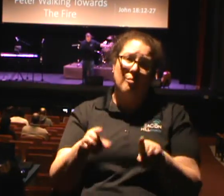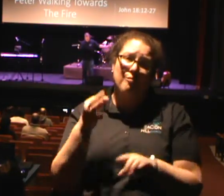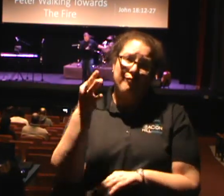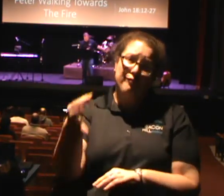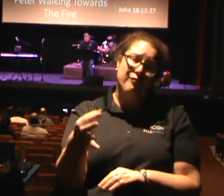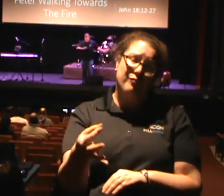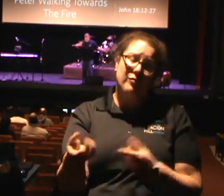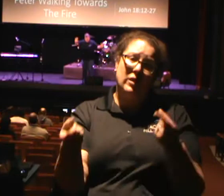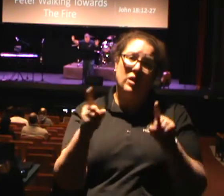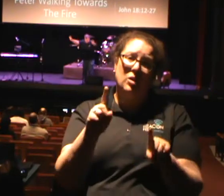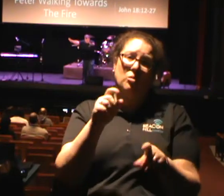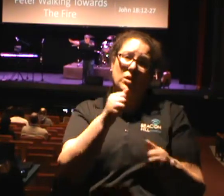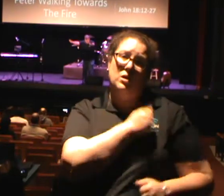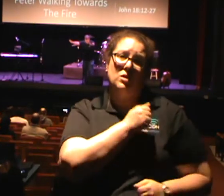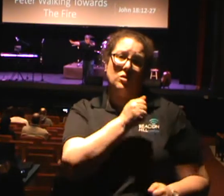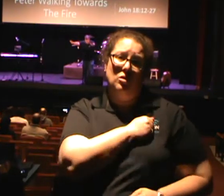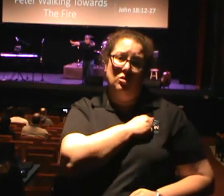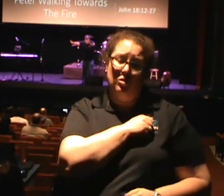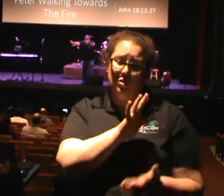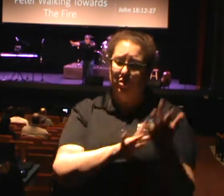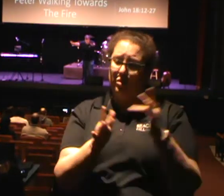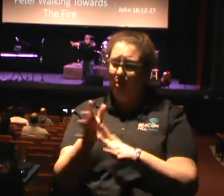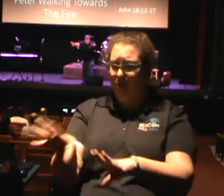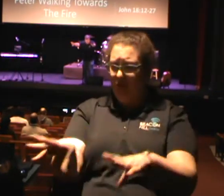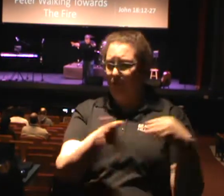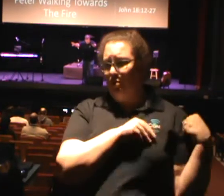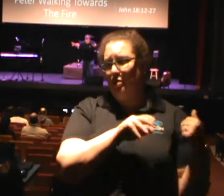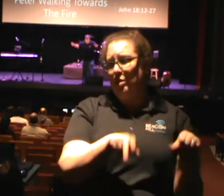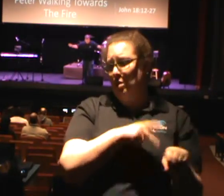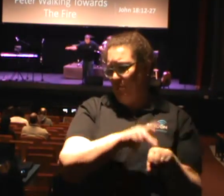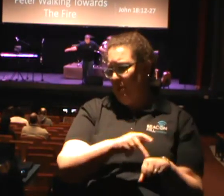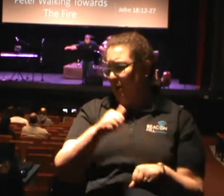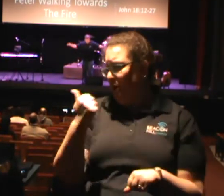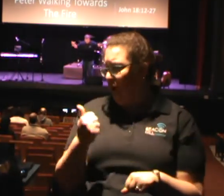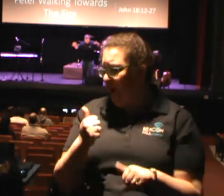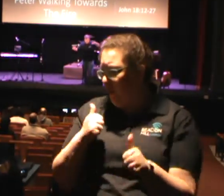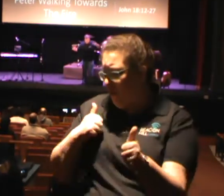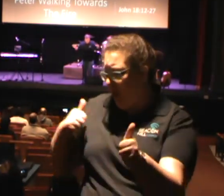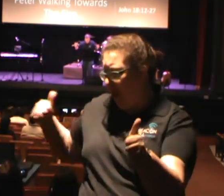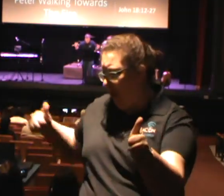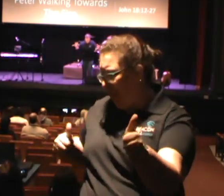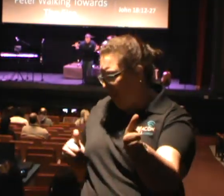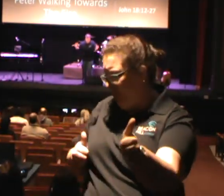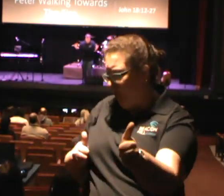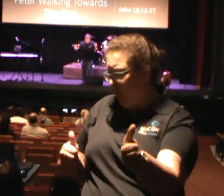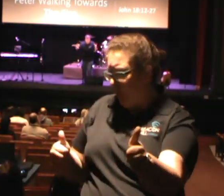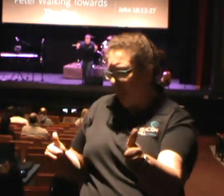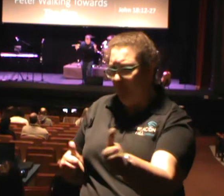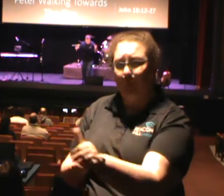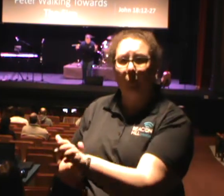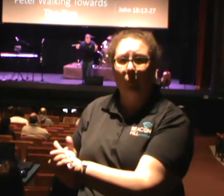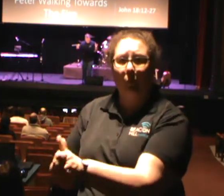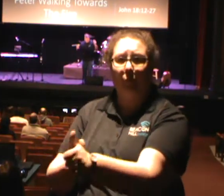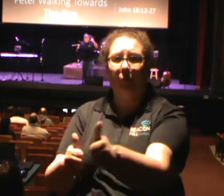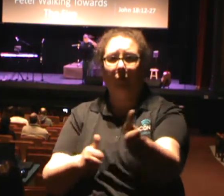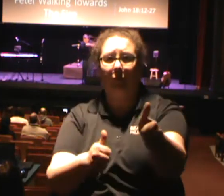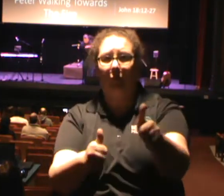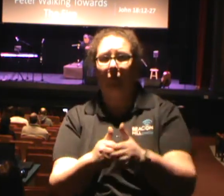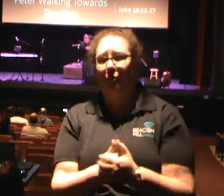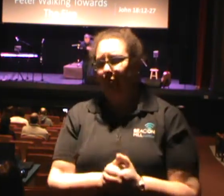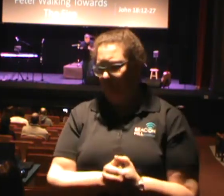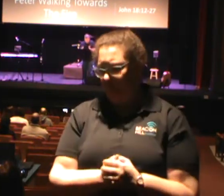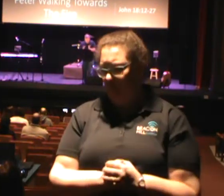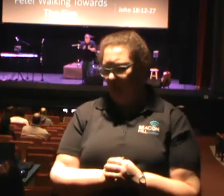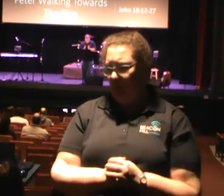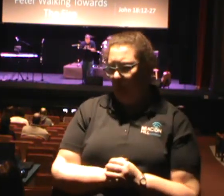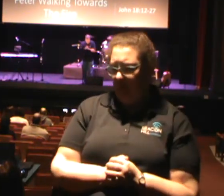Jesus away, Peter and another disciple followed behind. This is not so much to talk about and why Peter was outside and what was